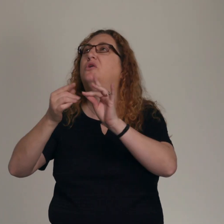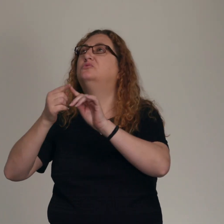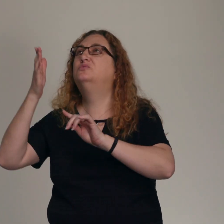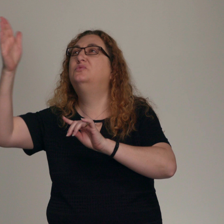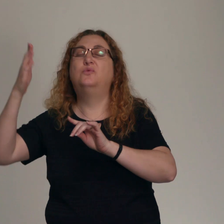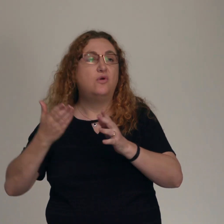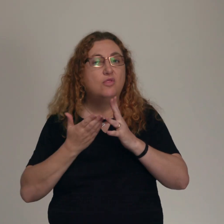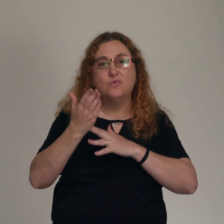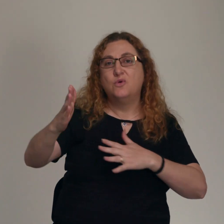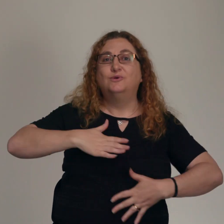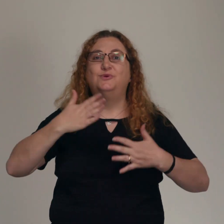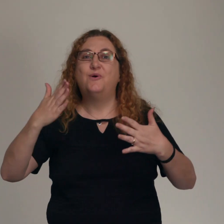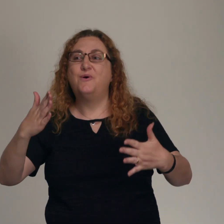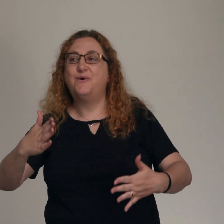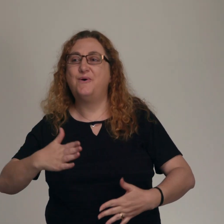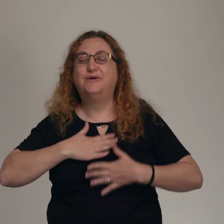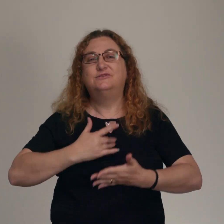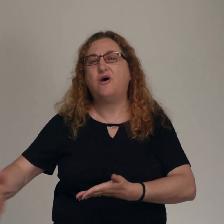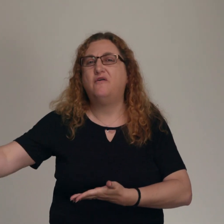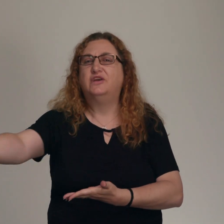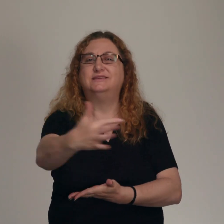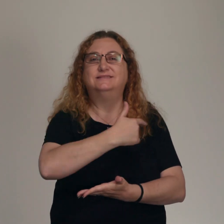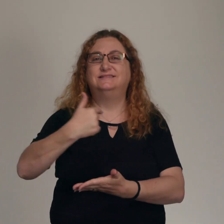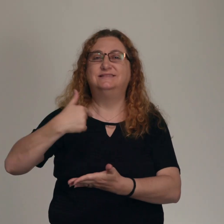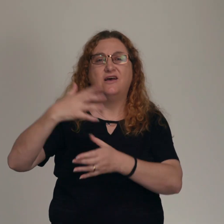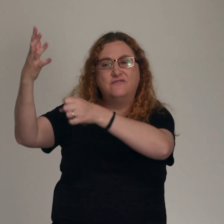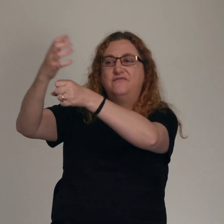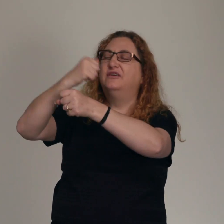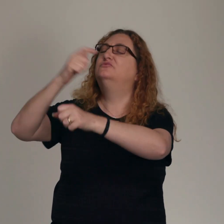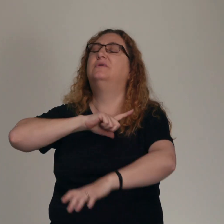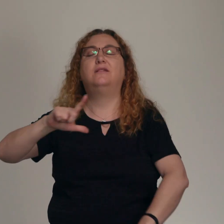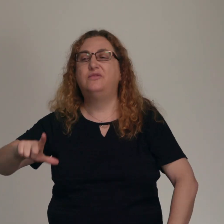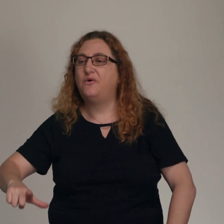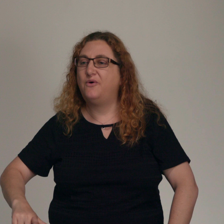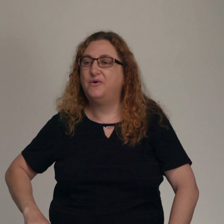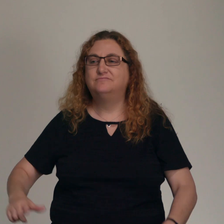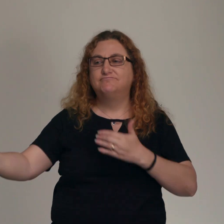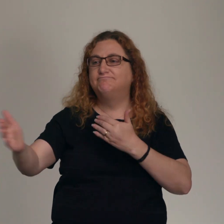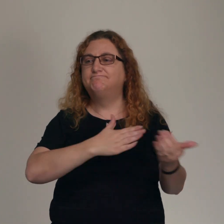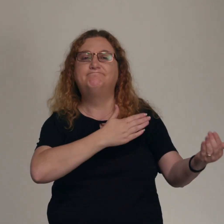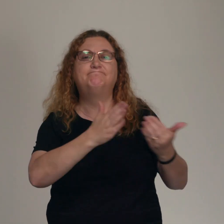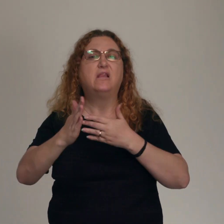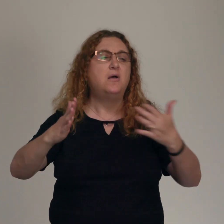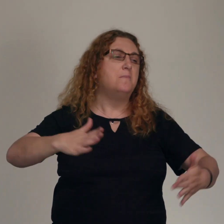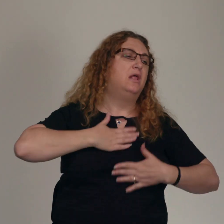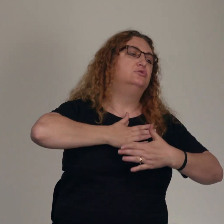in the harvest in the victory oh lord no matter the pleasure or